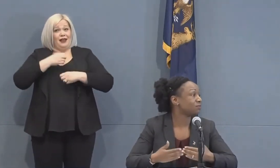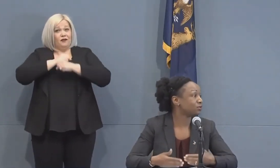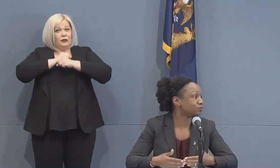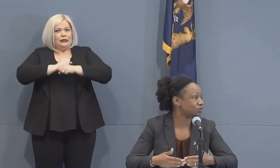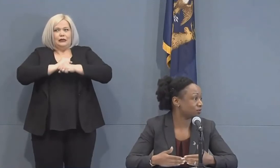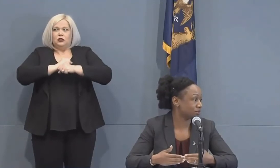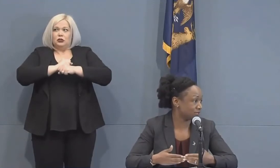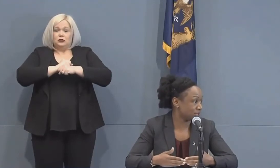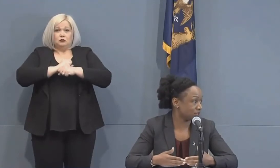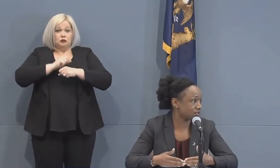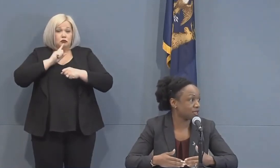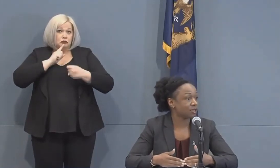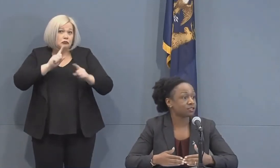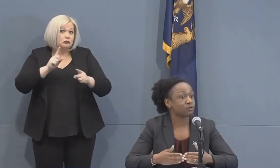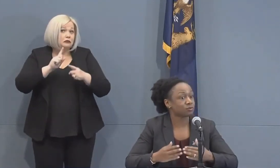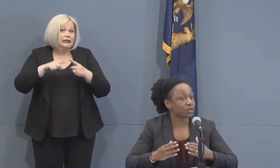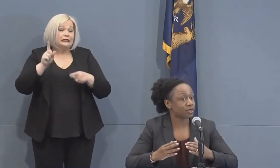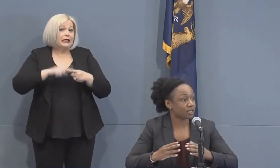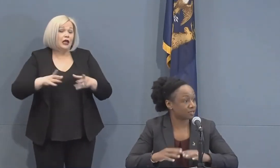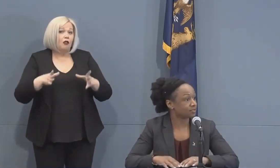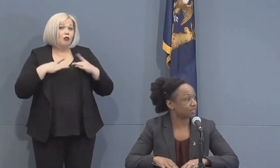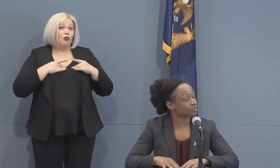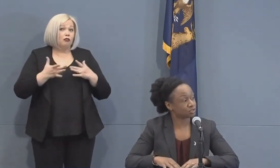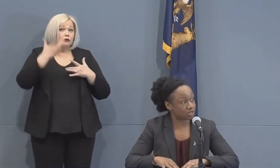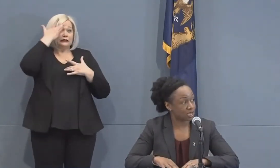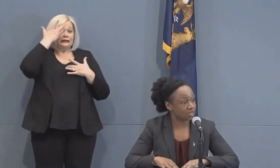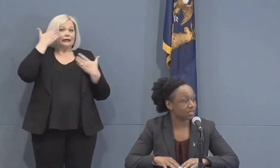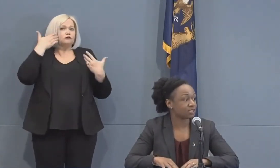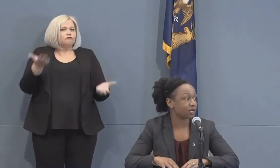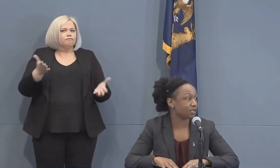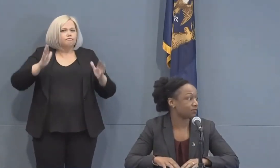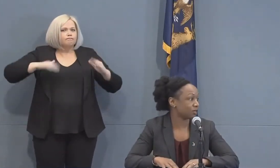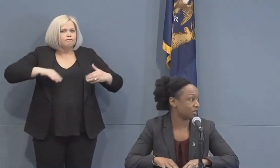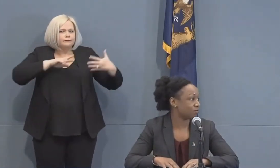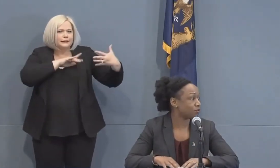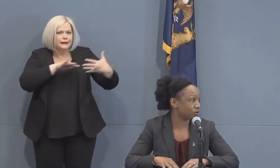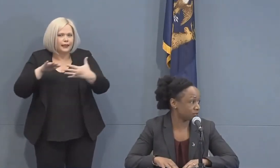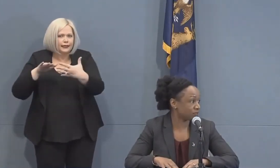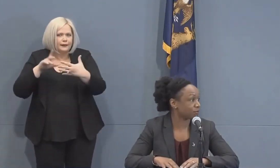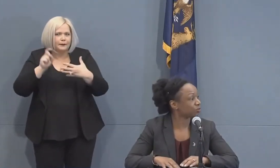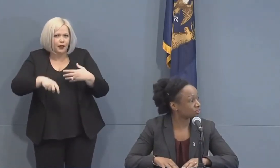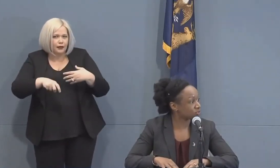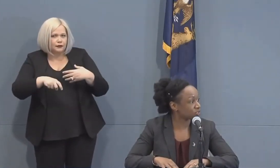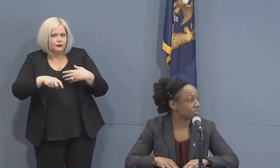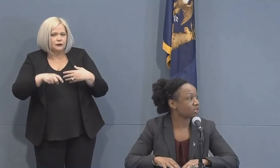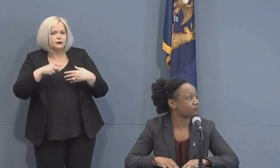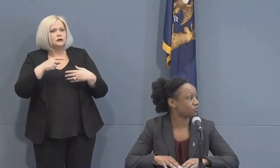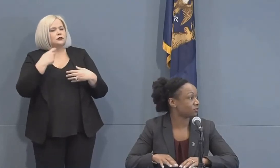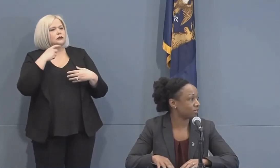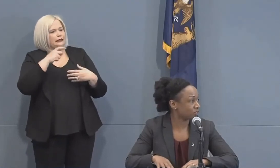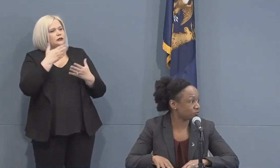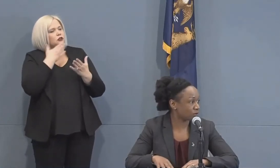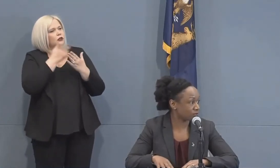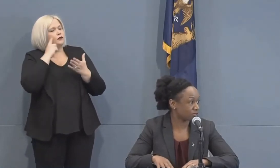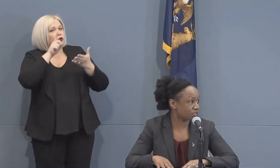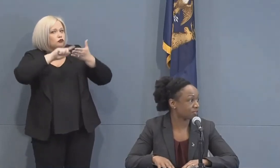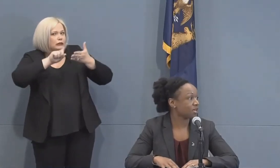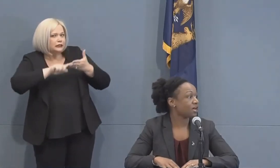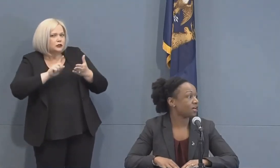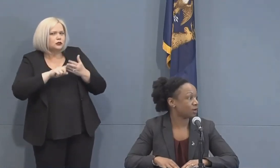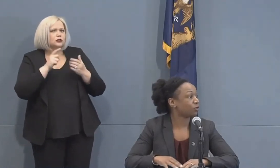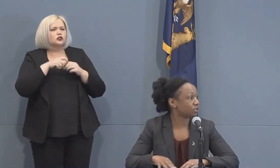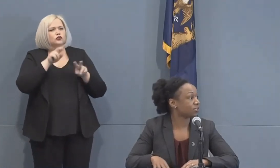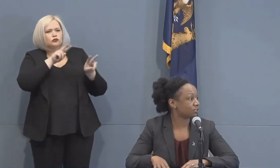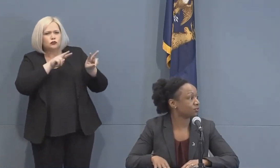you're actually immune to the disease so as it stands today the antibody is very important for research and for surveillance purposes